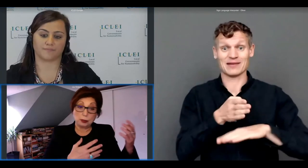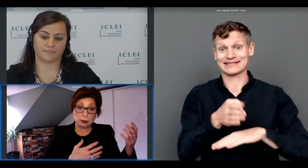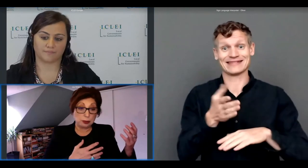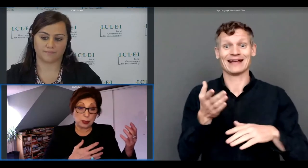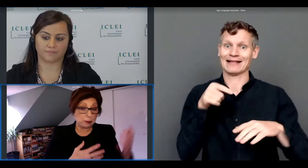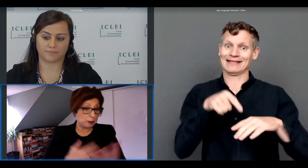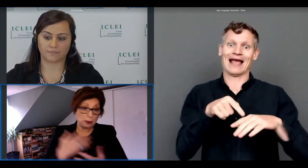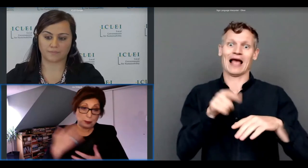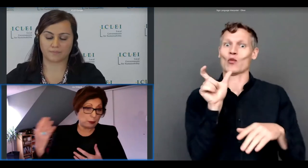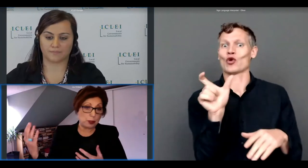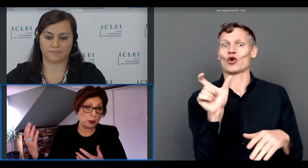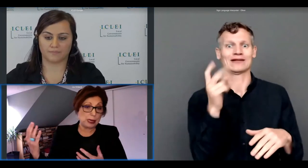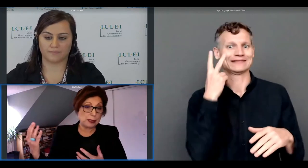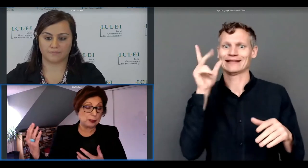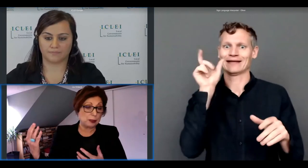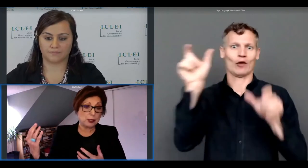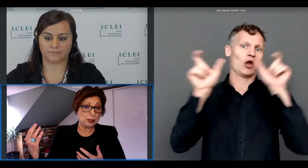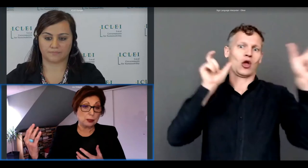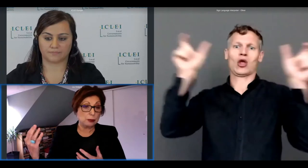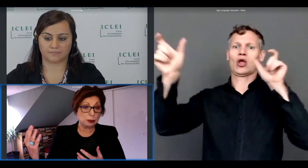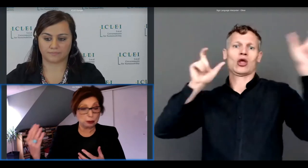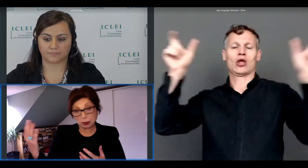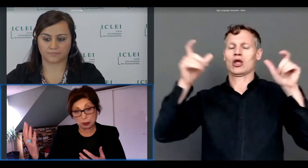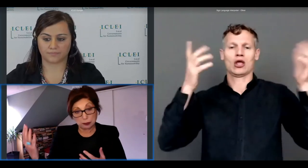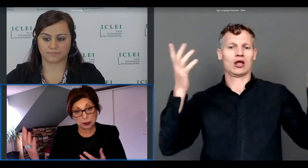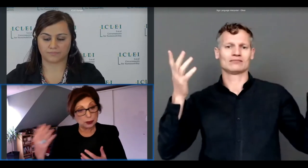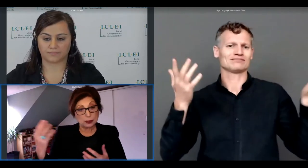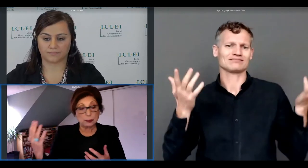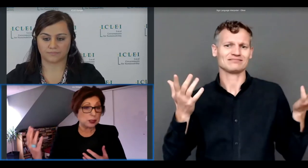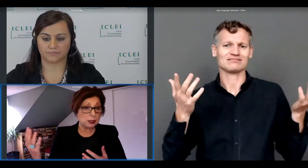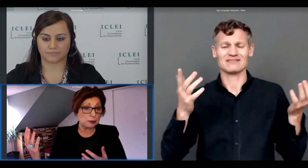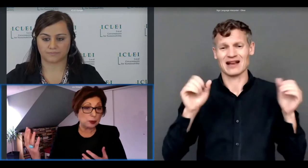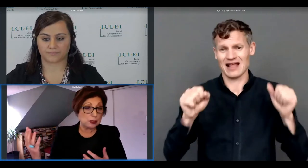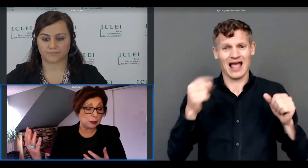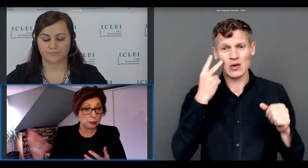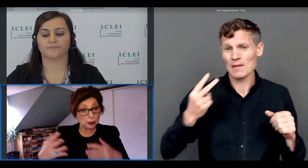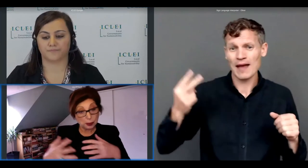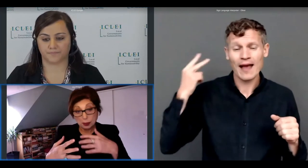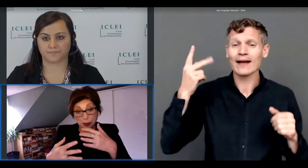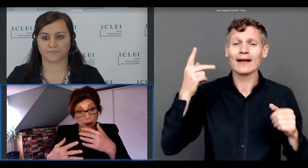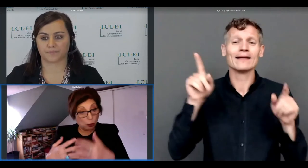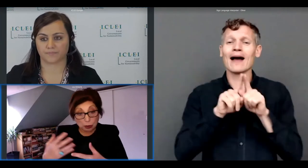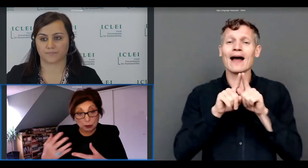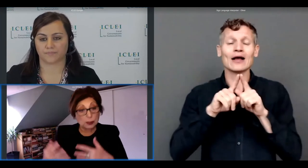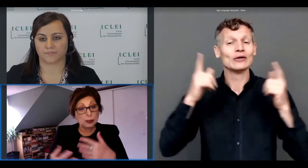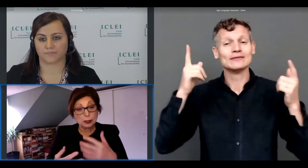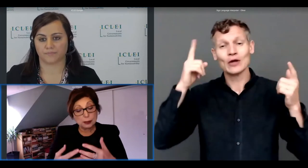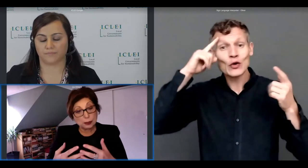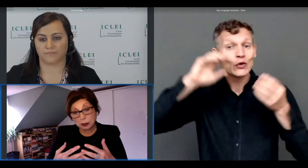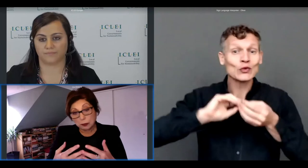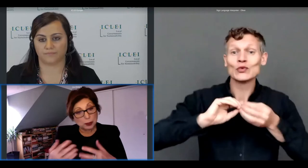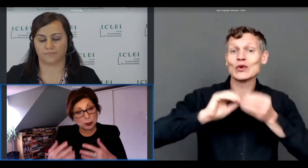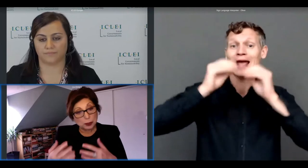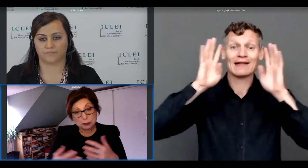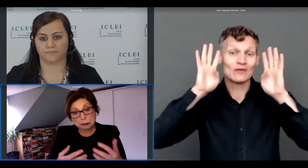all the time i mean if we go back and revisit the notion of the creative city for example or the kind